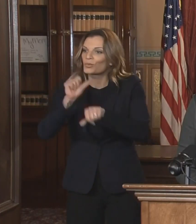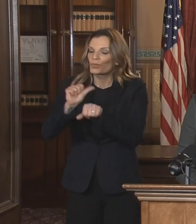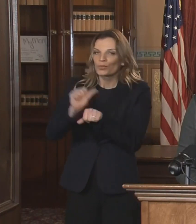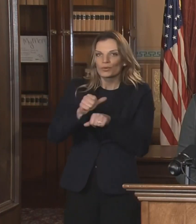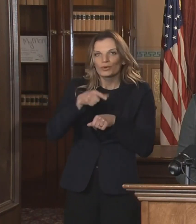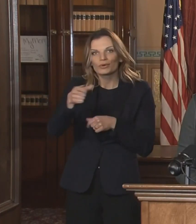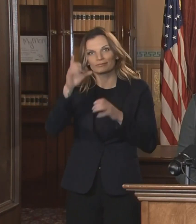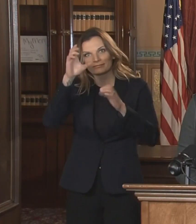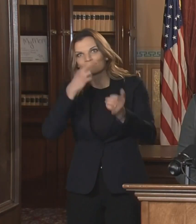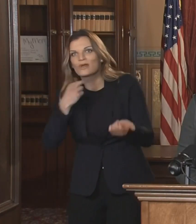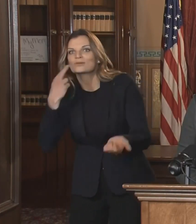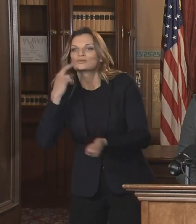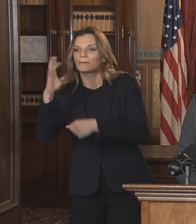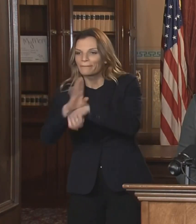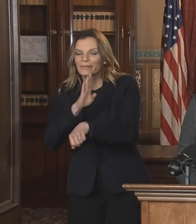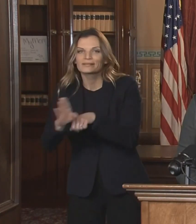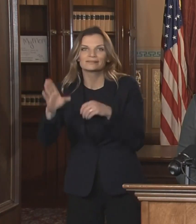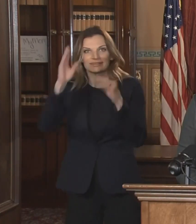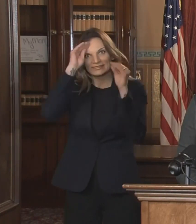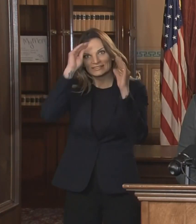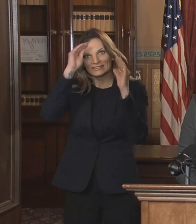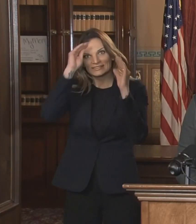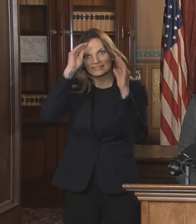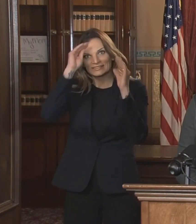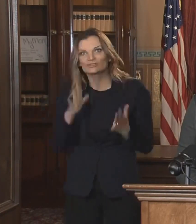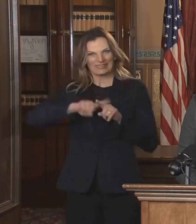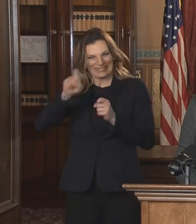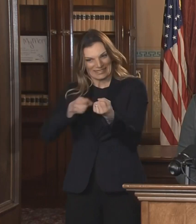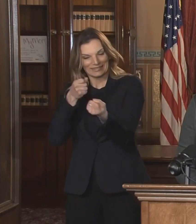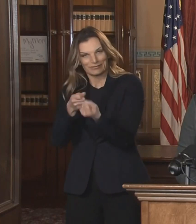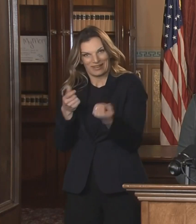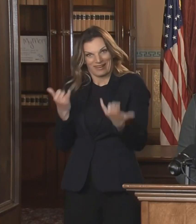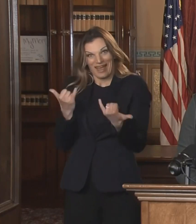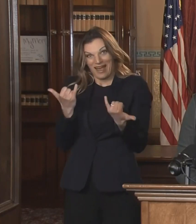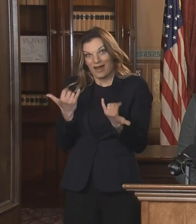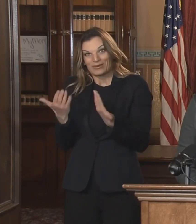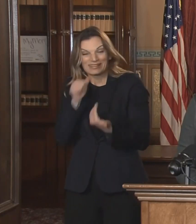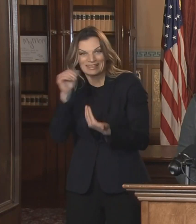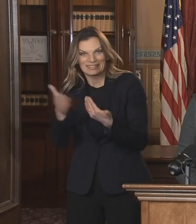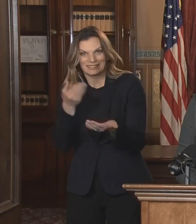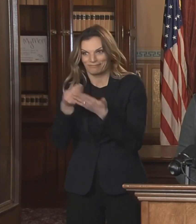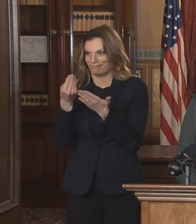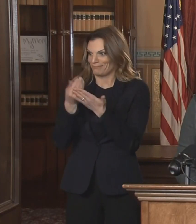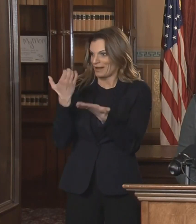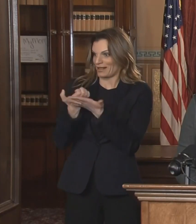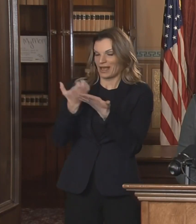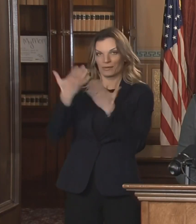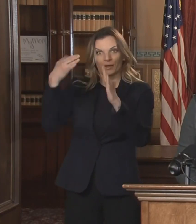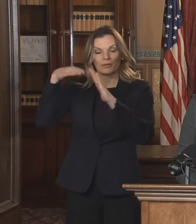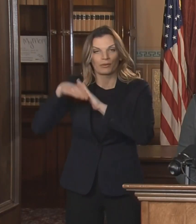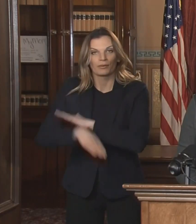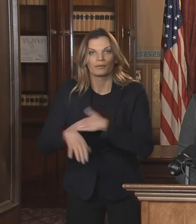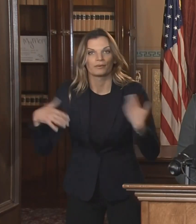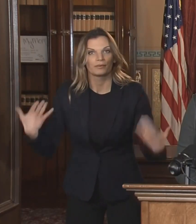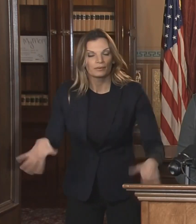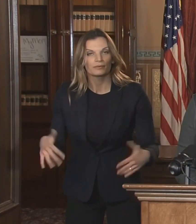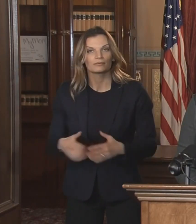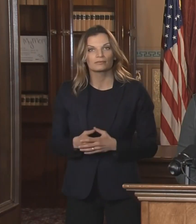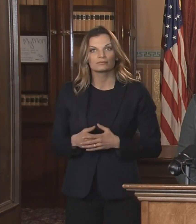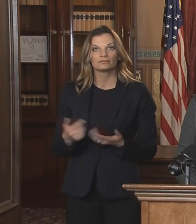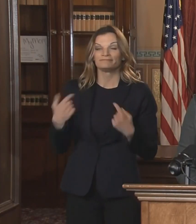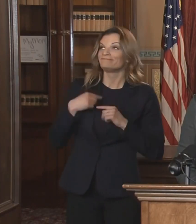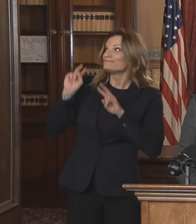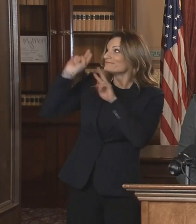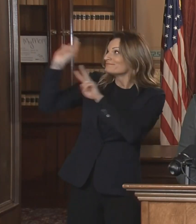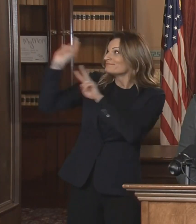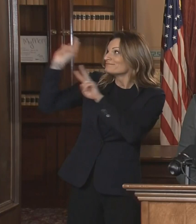educators, and give small business a hand during this tough time. But leaders at the federal level still have not been